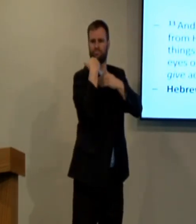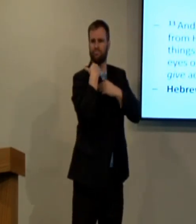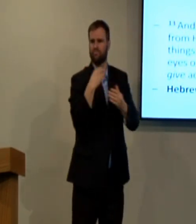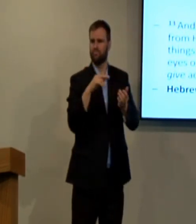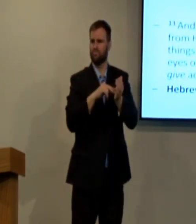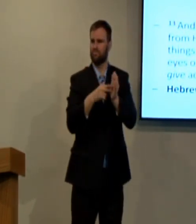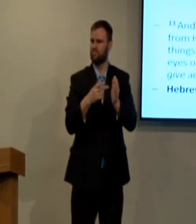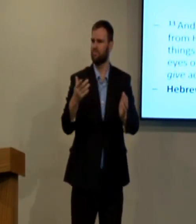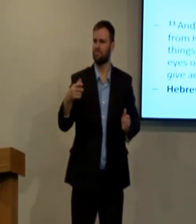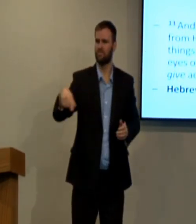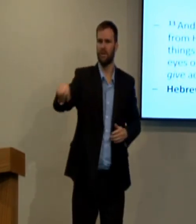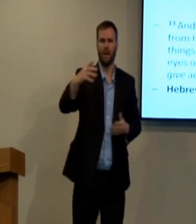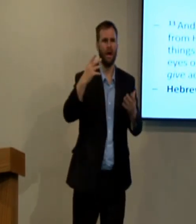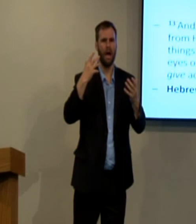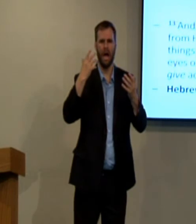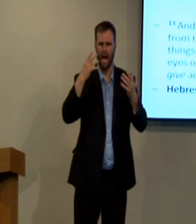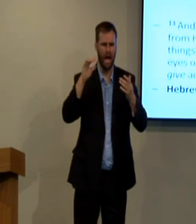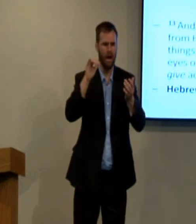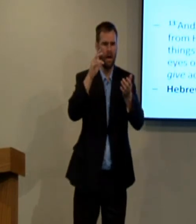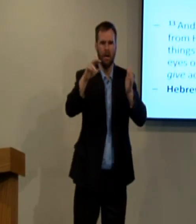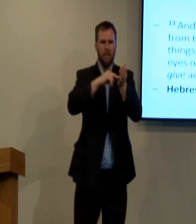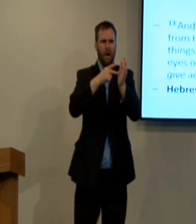account. What does that mean?